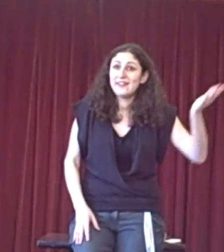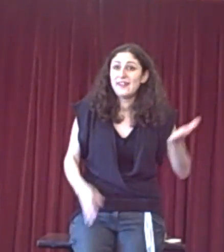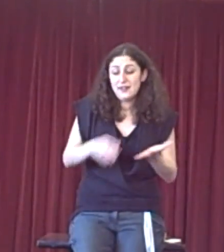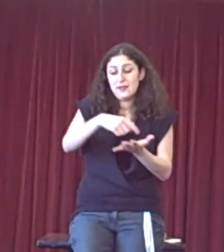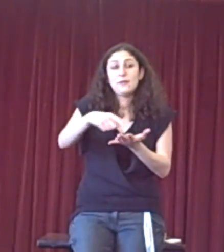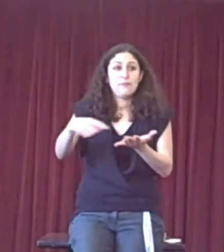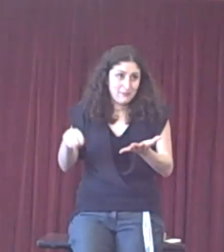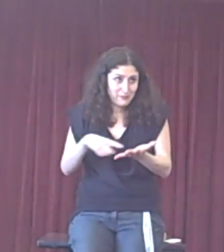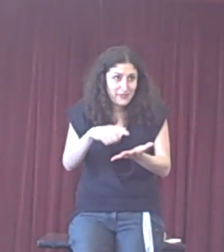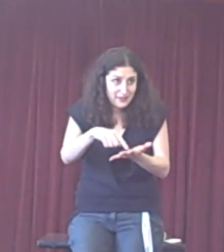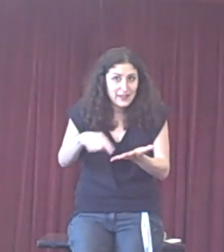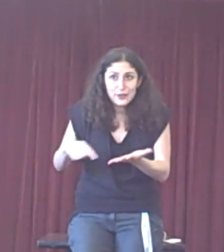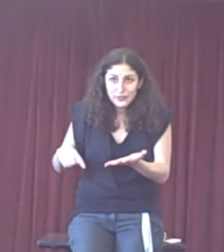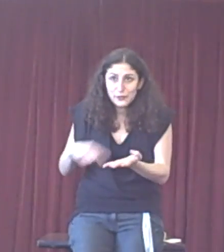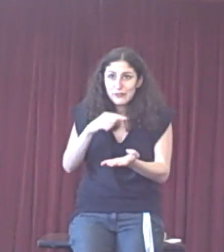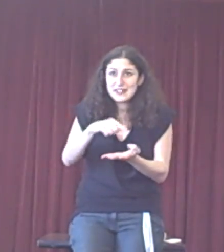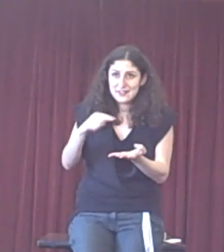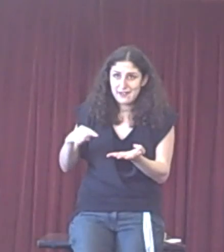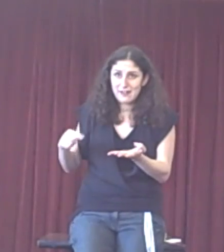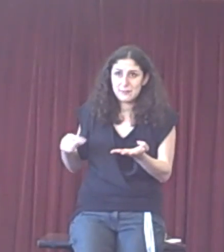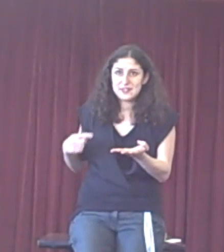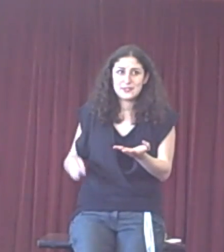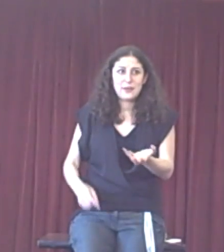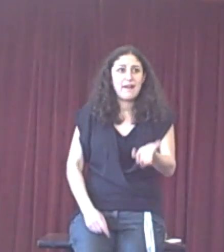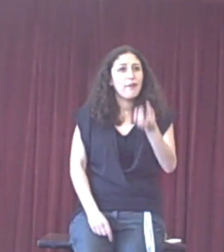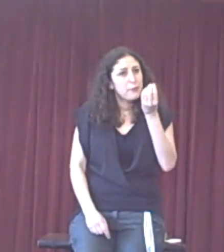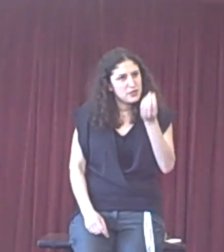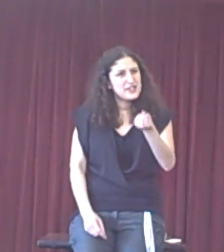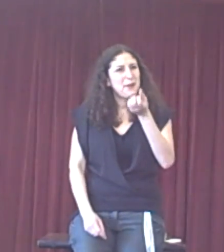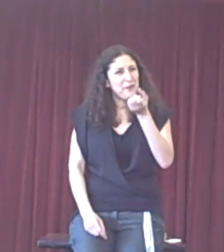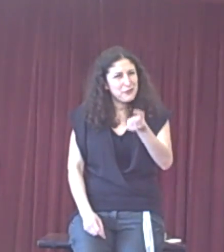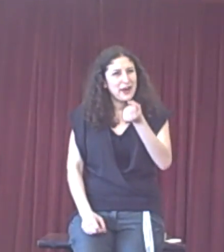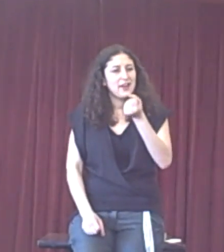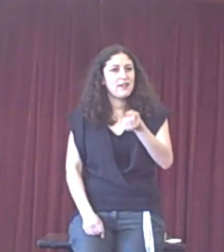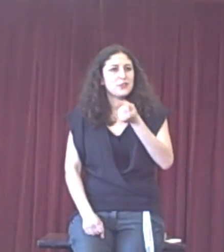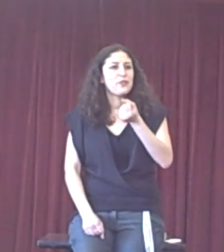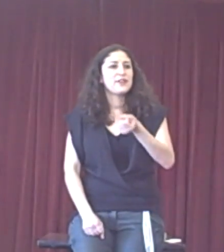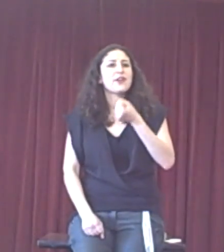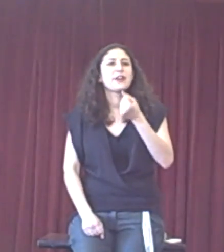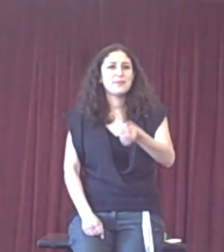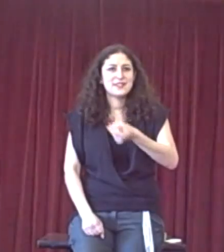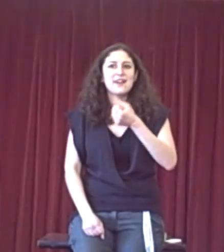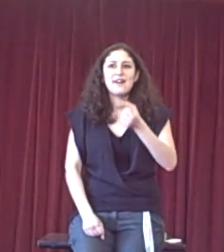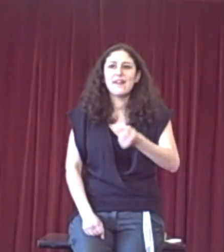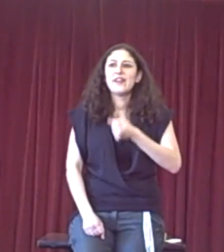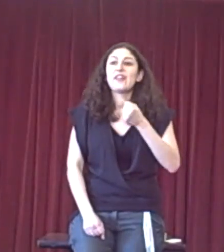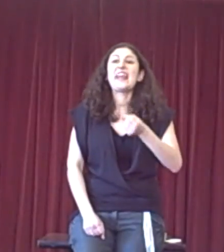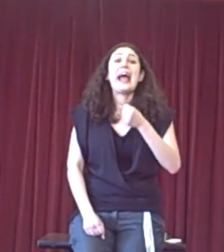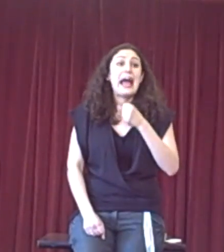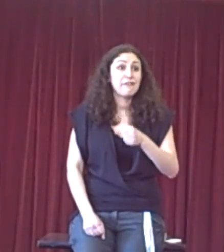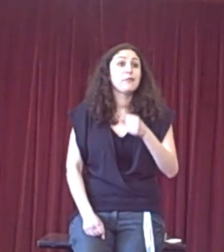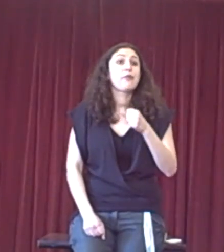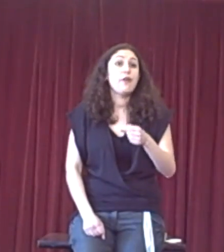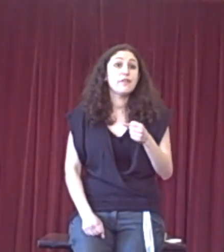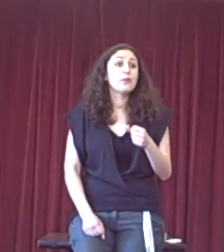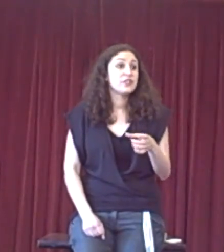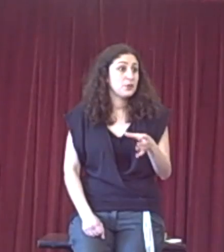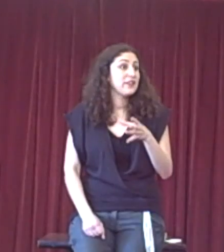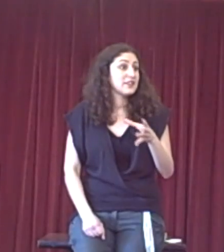they're losing on all the rest of their arguments as well. You need to be able to recognise what those arguments are, that they have to prove in order to win the